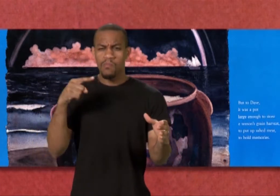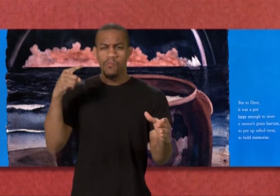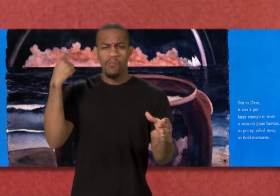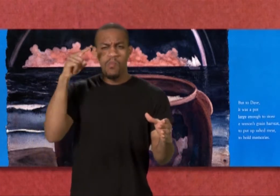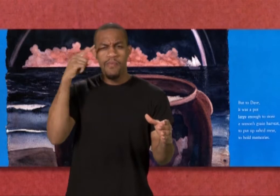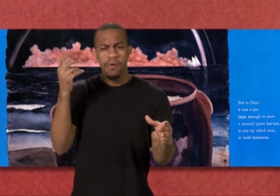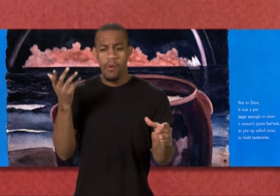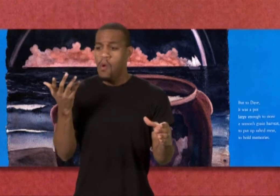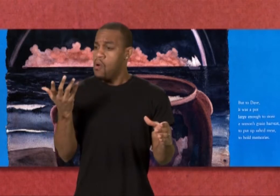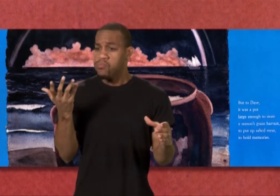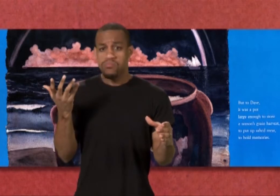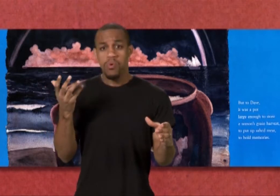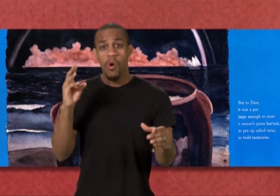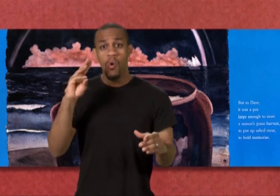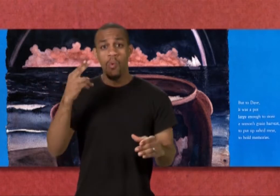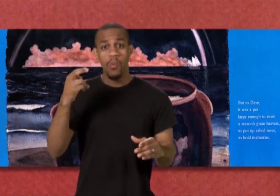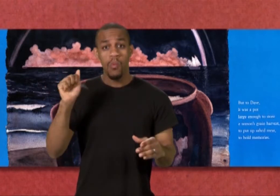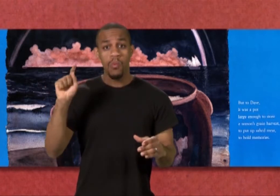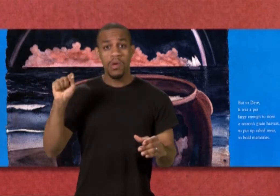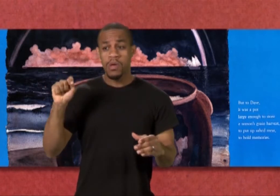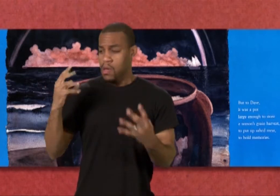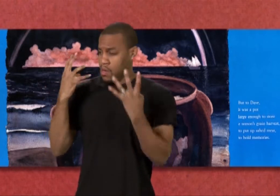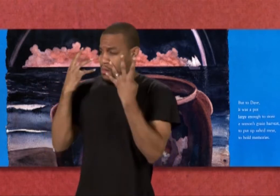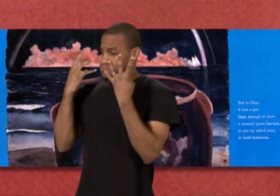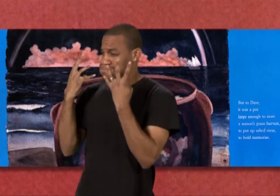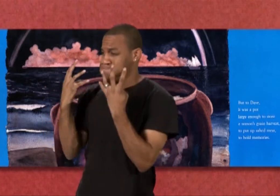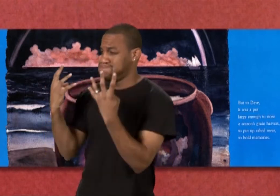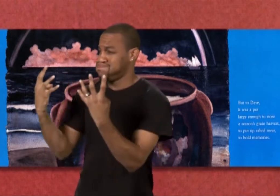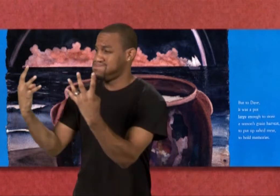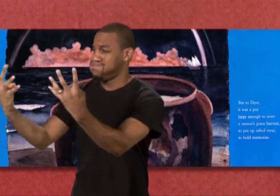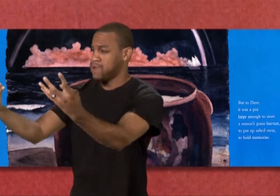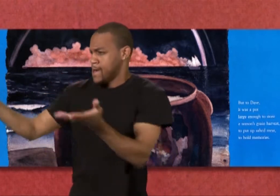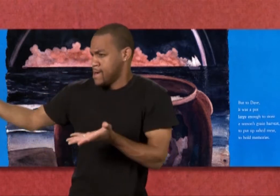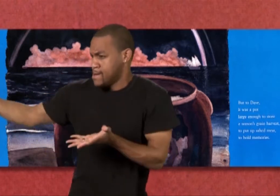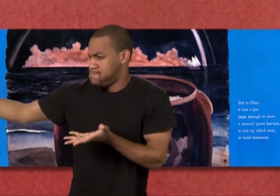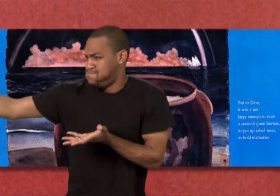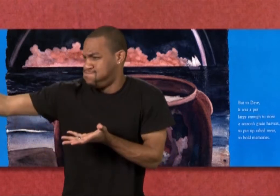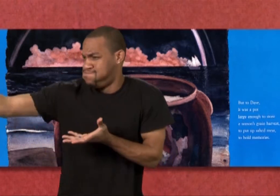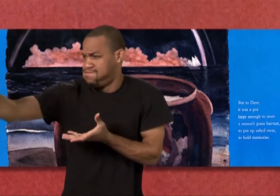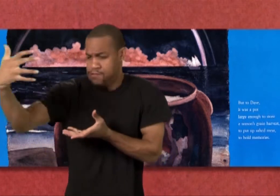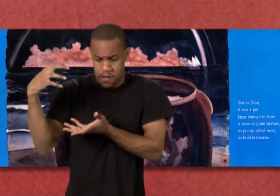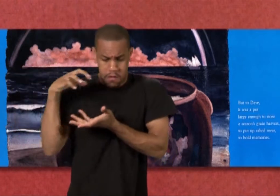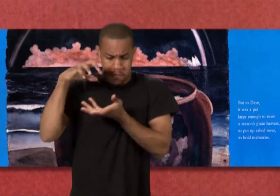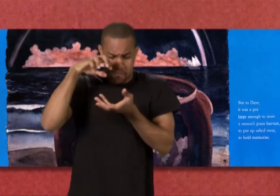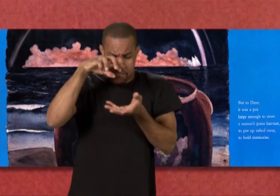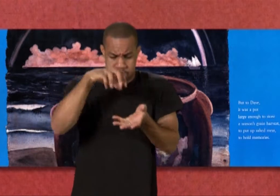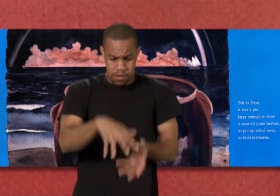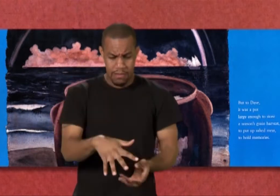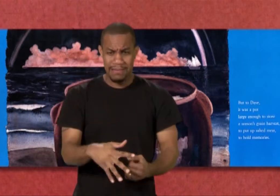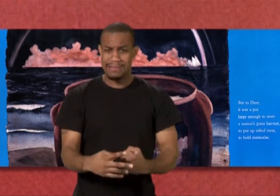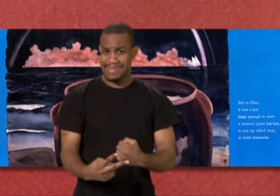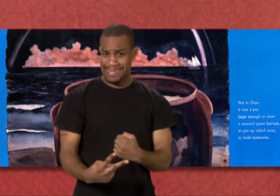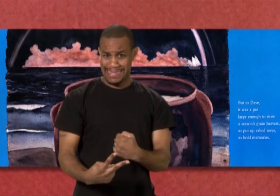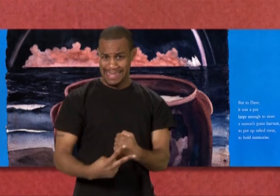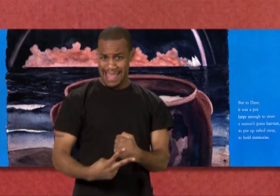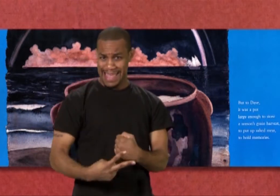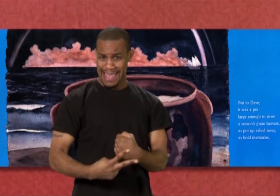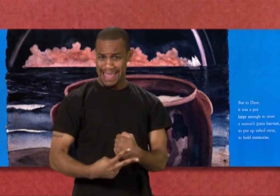But to Dave, it was a pot large enough to store a season's grain harvest, to put up salted meat,